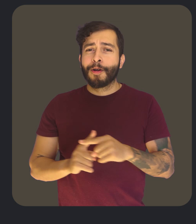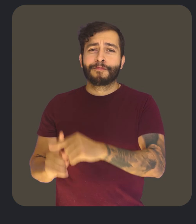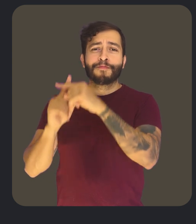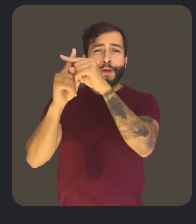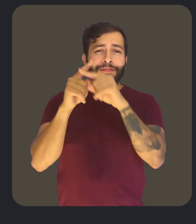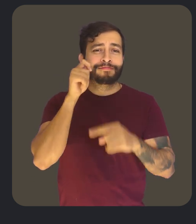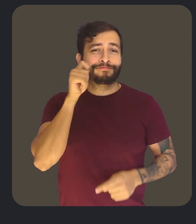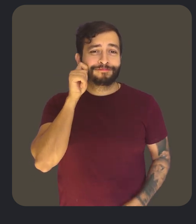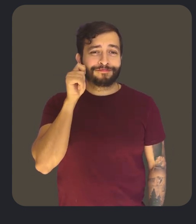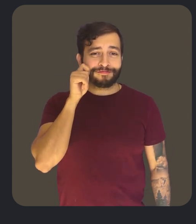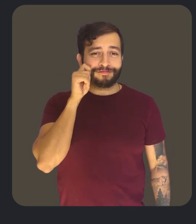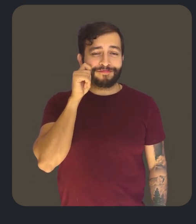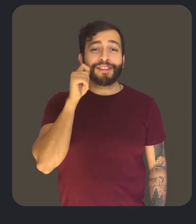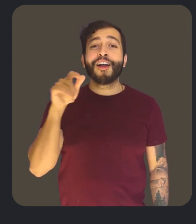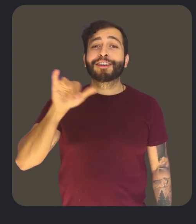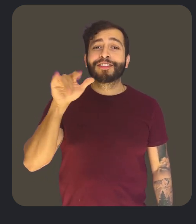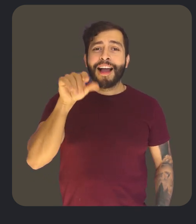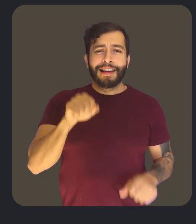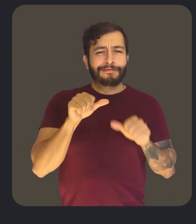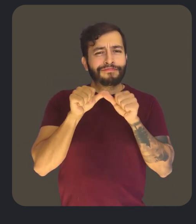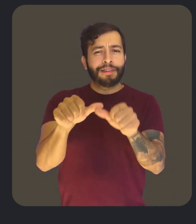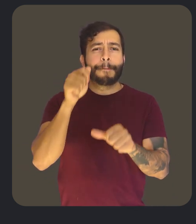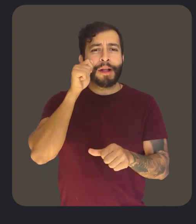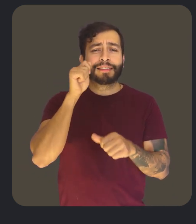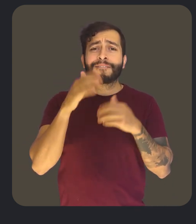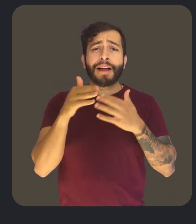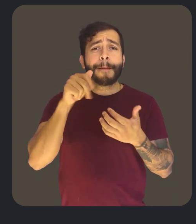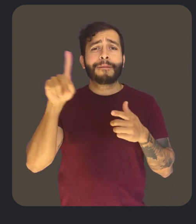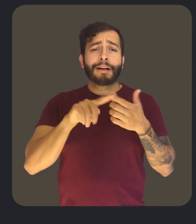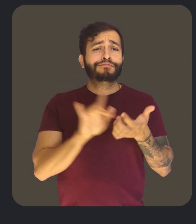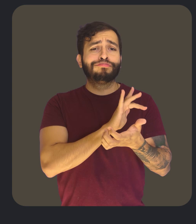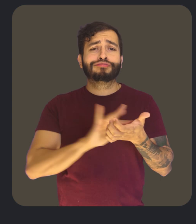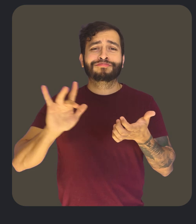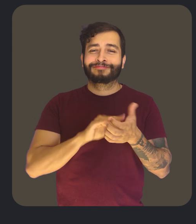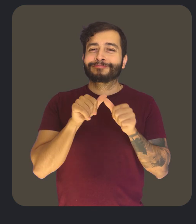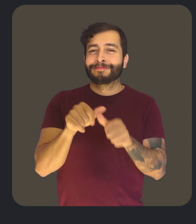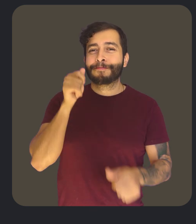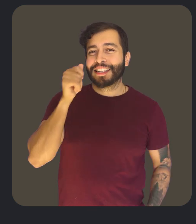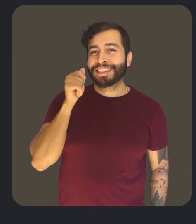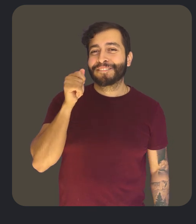and position of the partial magnification screen, and keep the full-screen magnification on when switching apps.